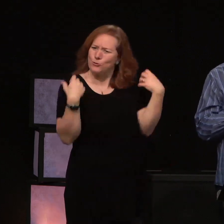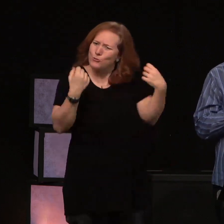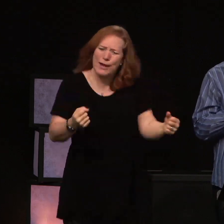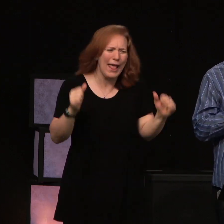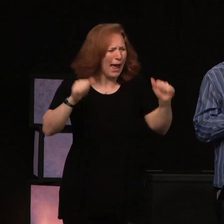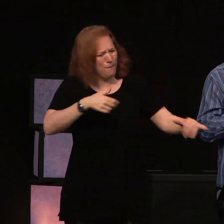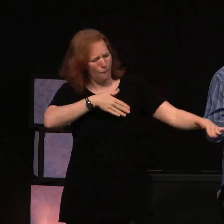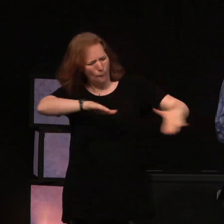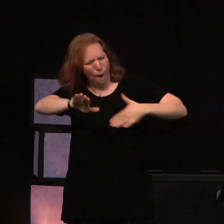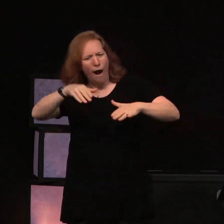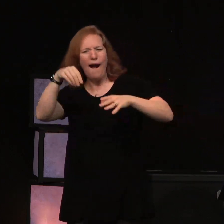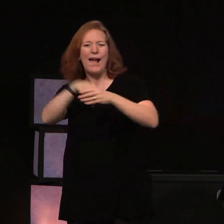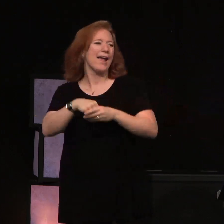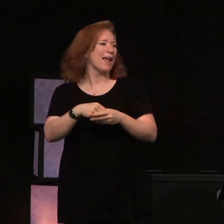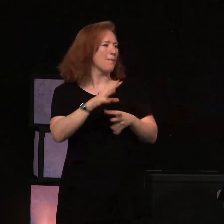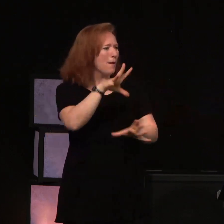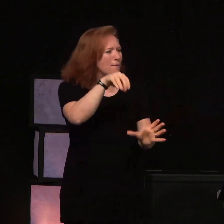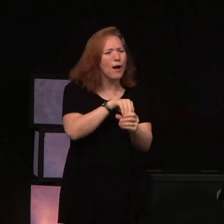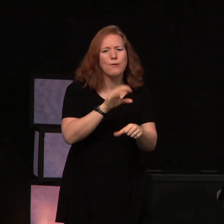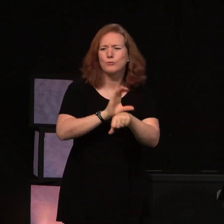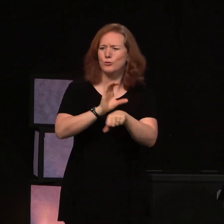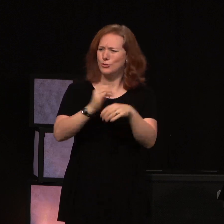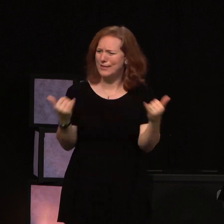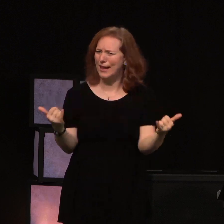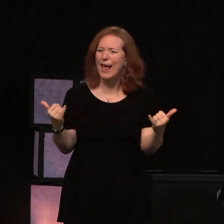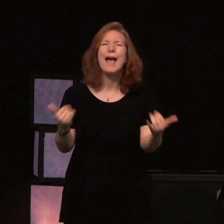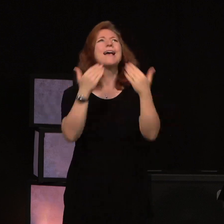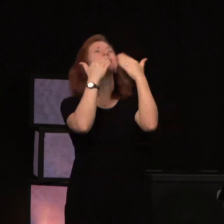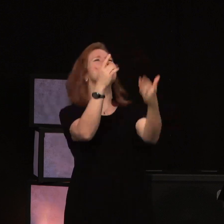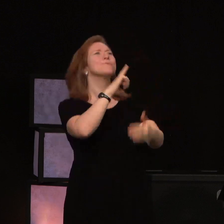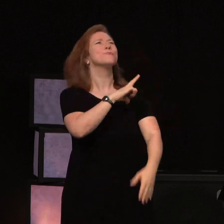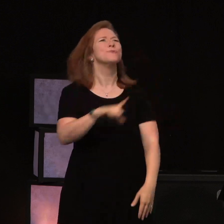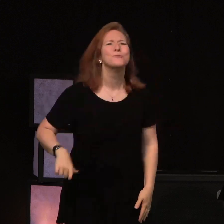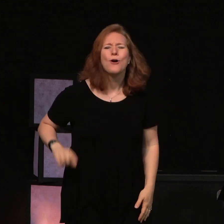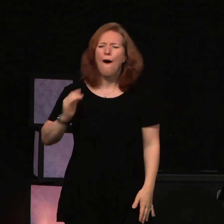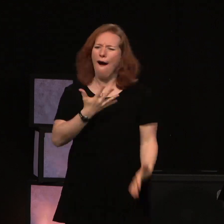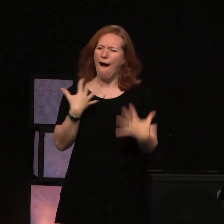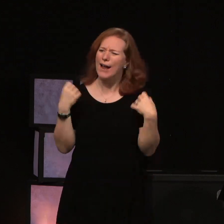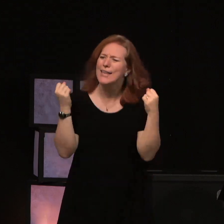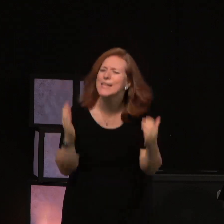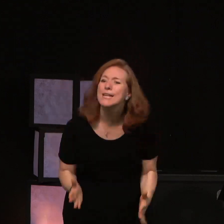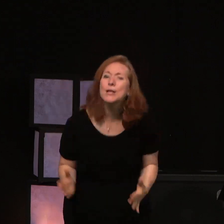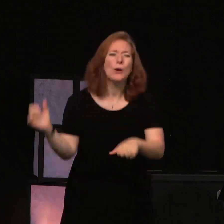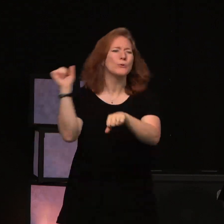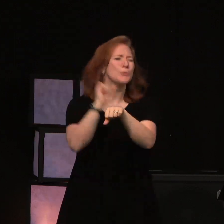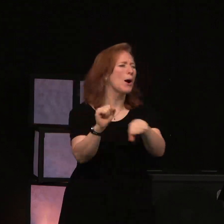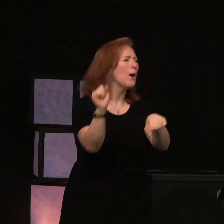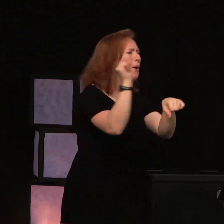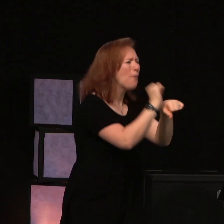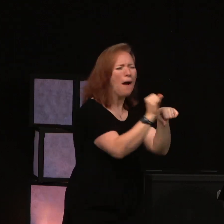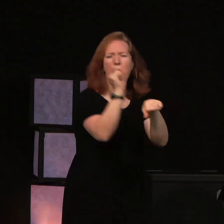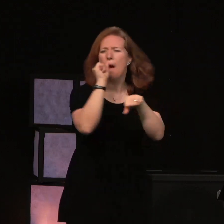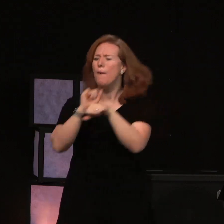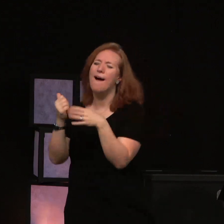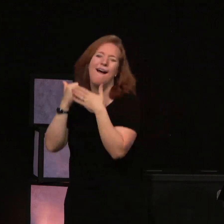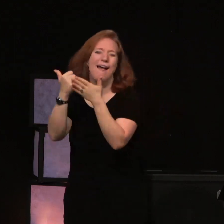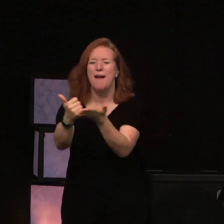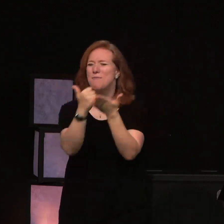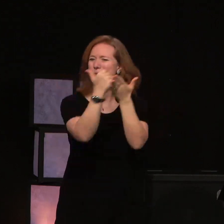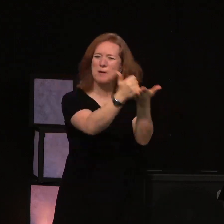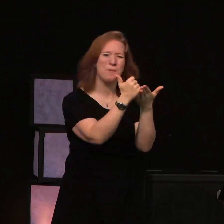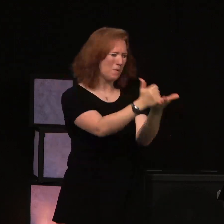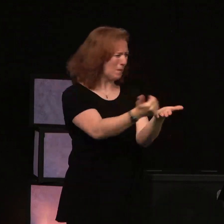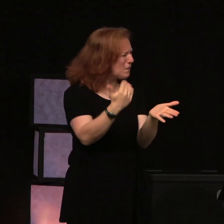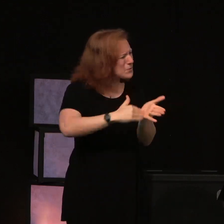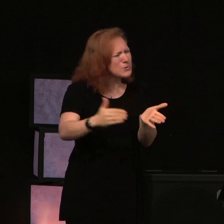in and be part of our worship service this morning. Thank the Lord that our healer is working in so many ways and he'll just keep doing that